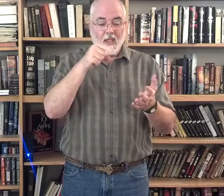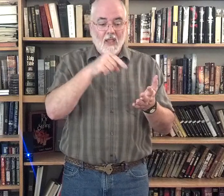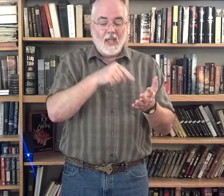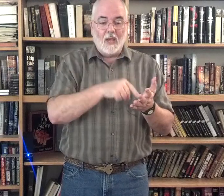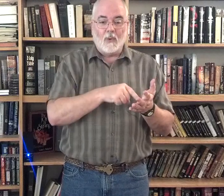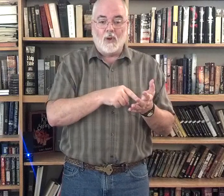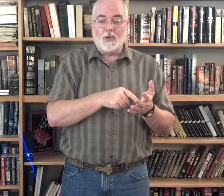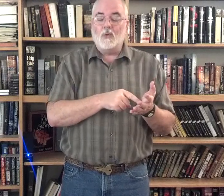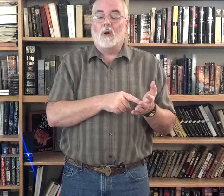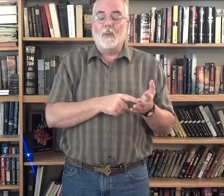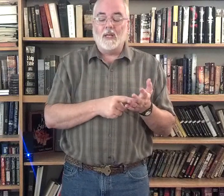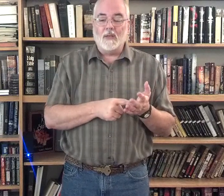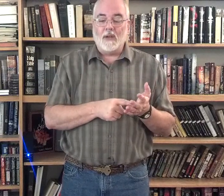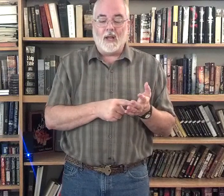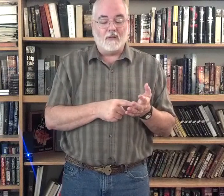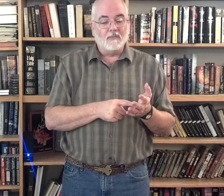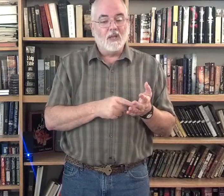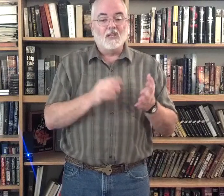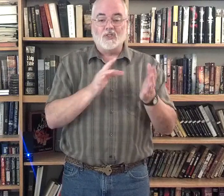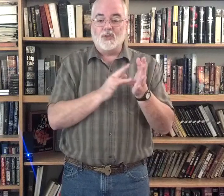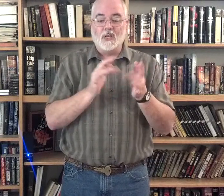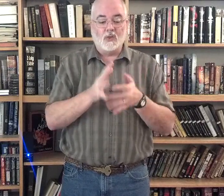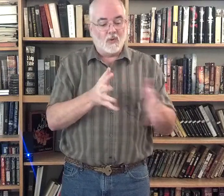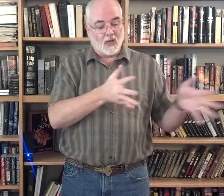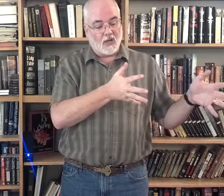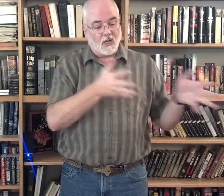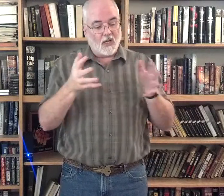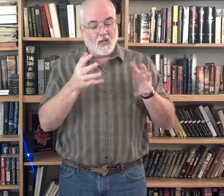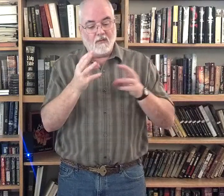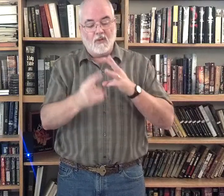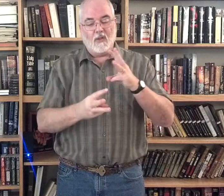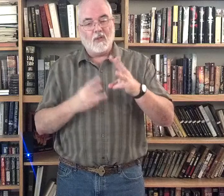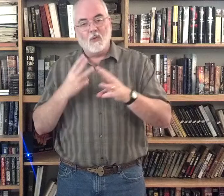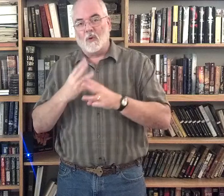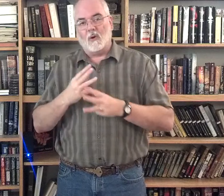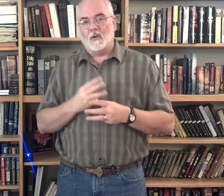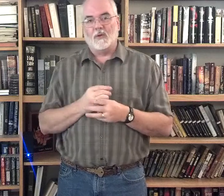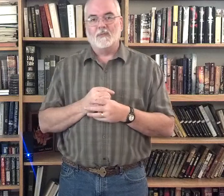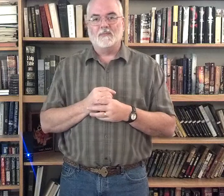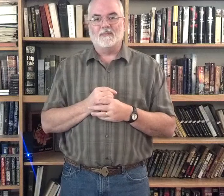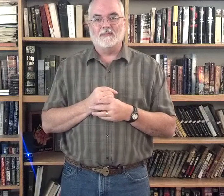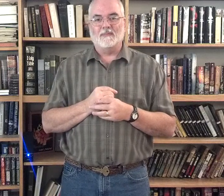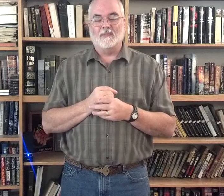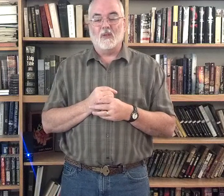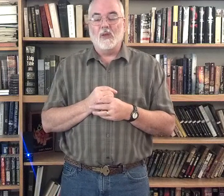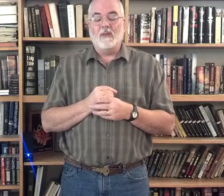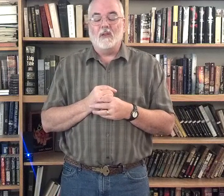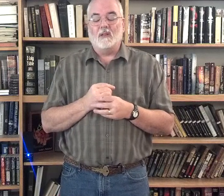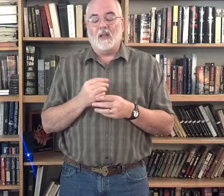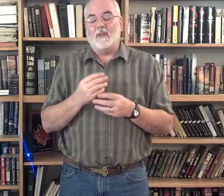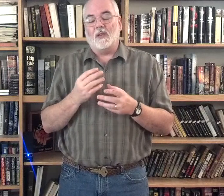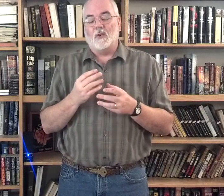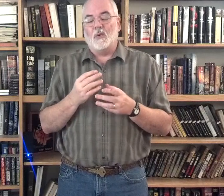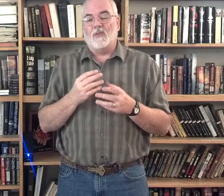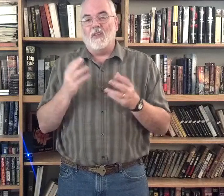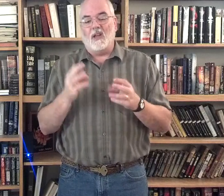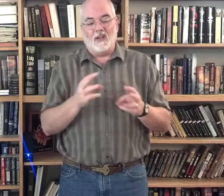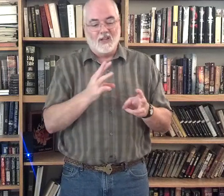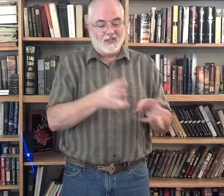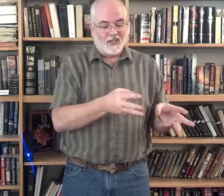If we want to, or we can leave it out. Jesus is going to leave the world. We even left out the word the. Just